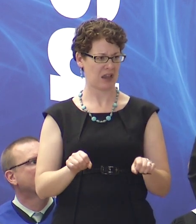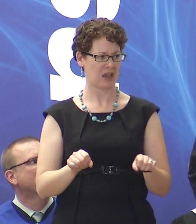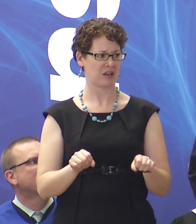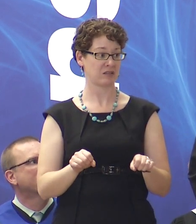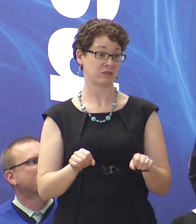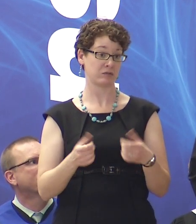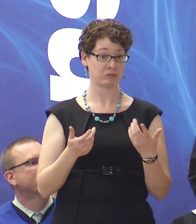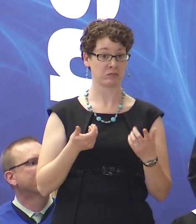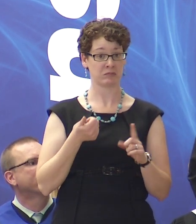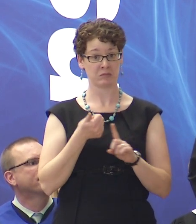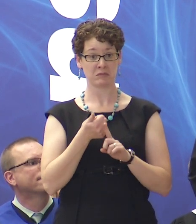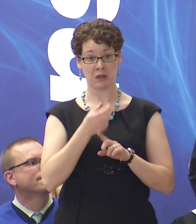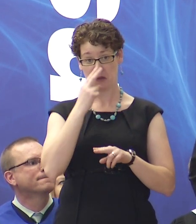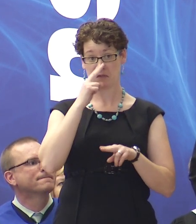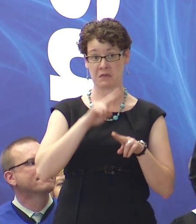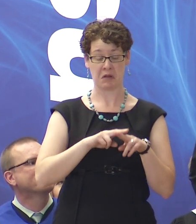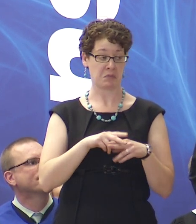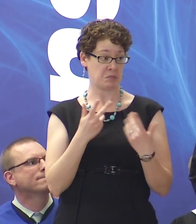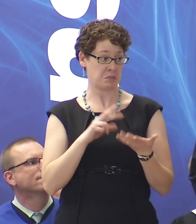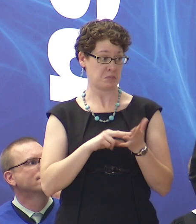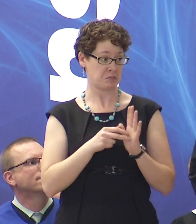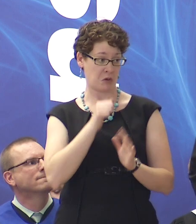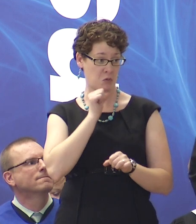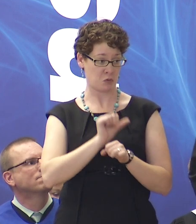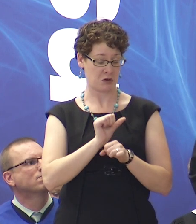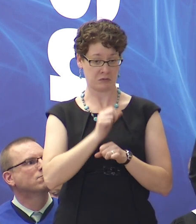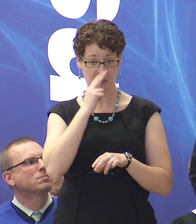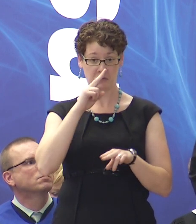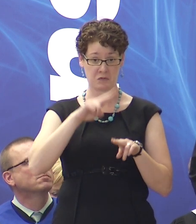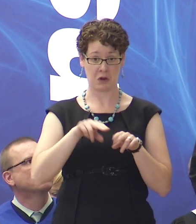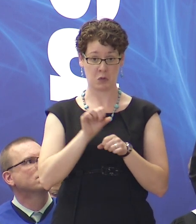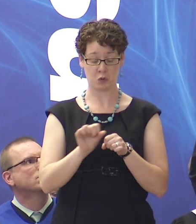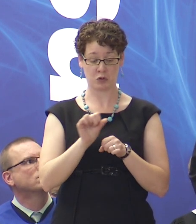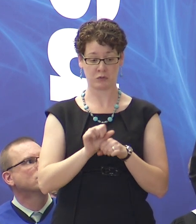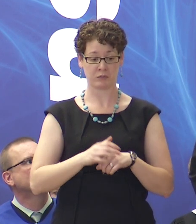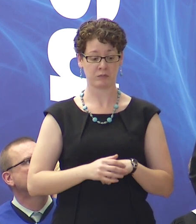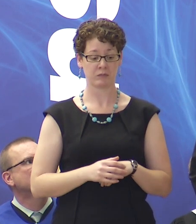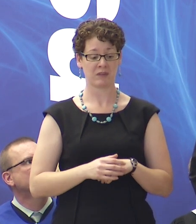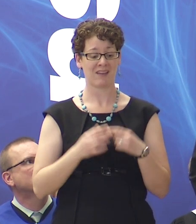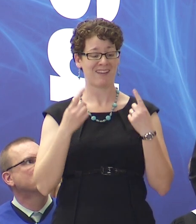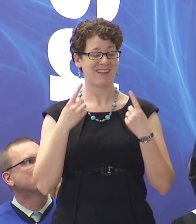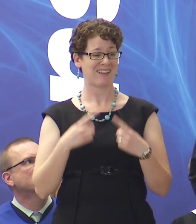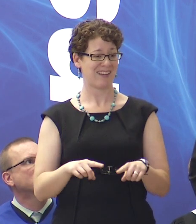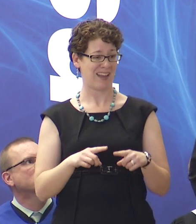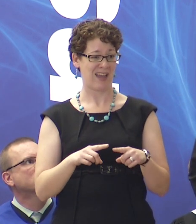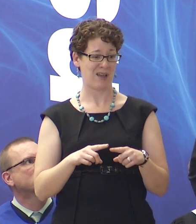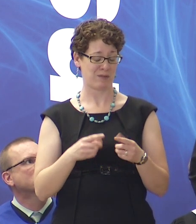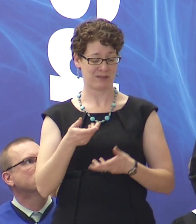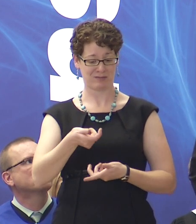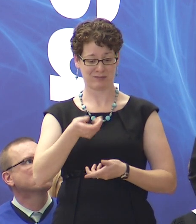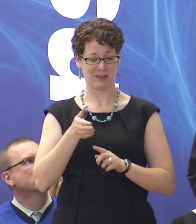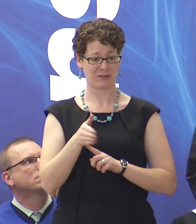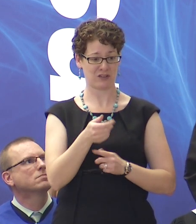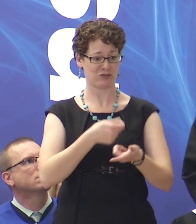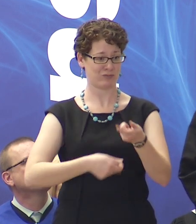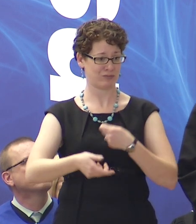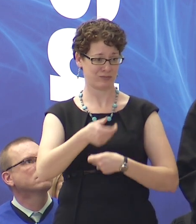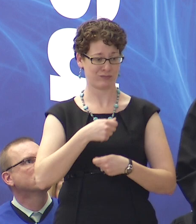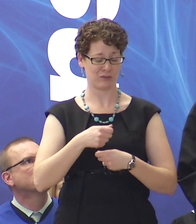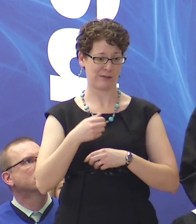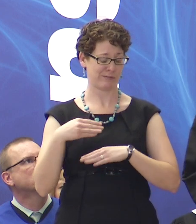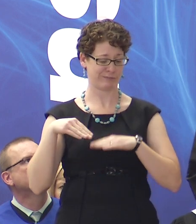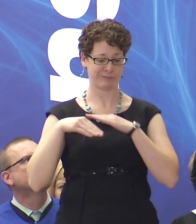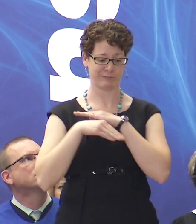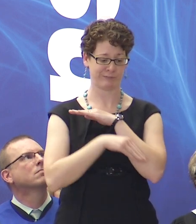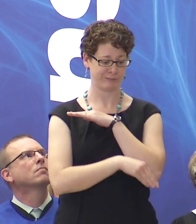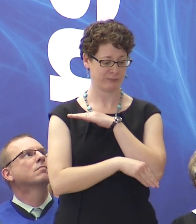was fun. It didn't even seem like work. However, Grand Fisher on the East Coast collapsed and like a lot of others,